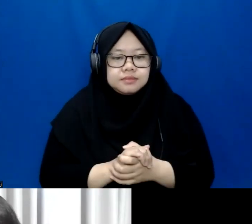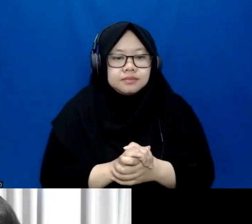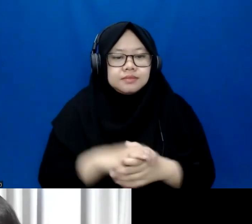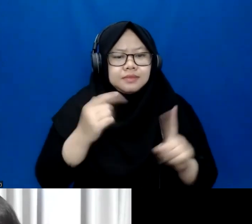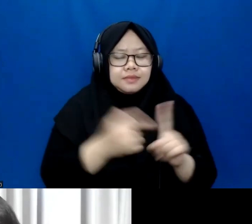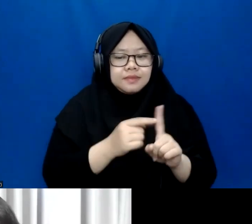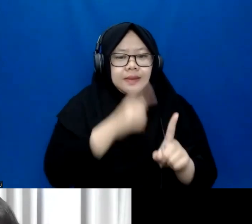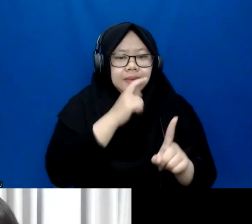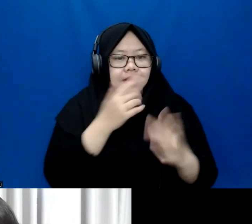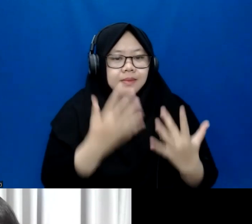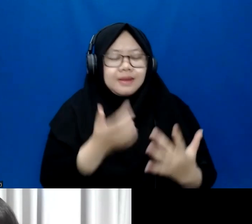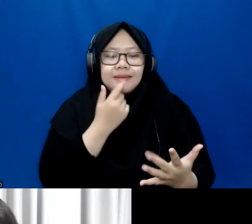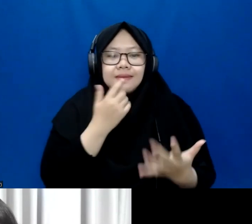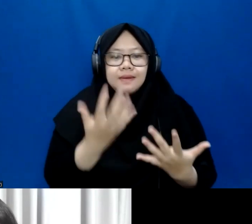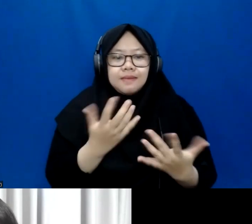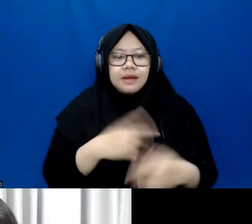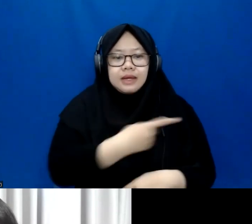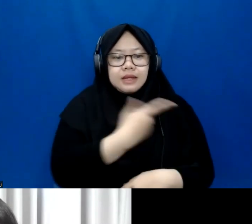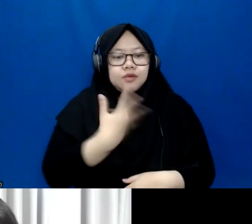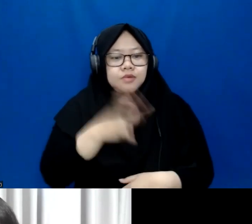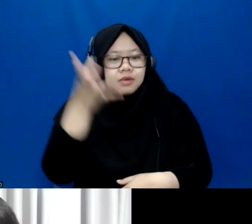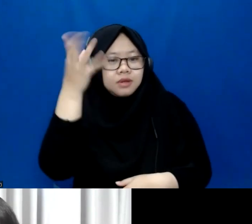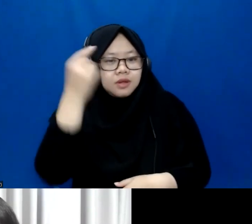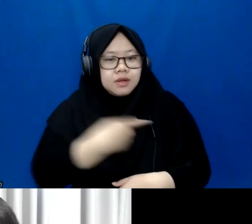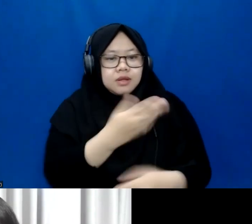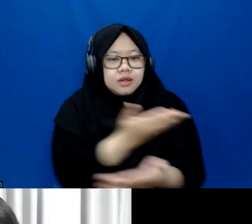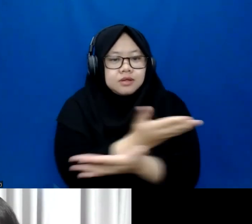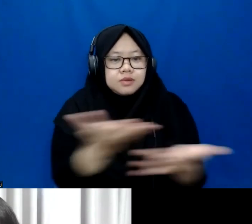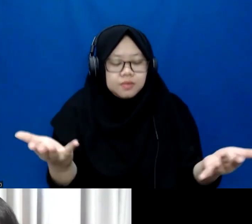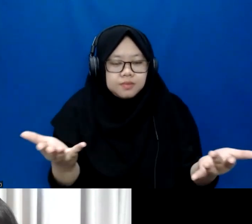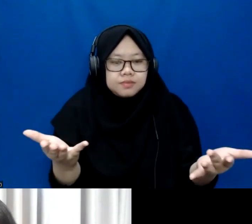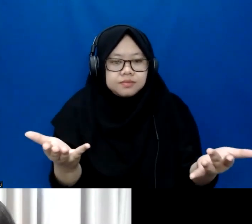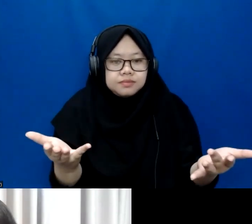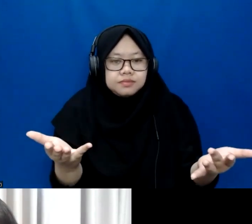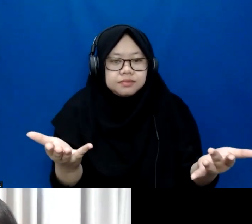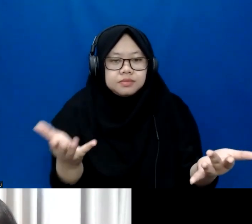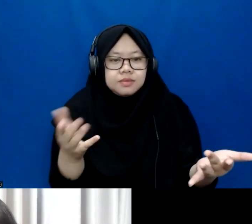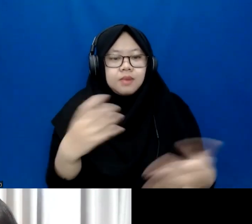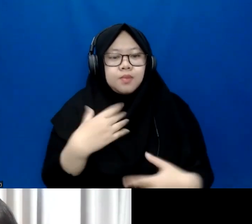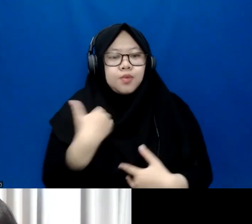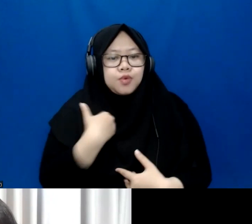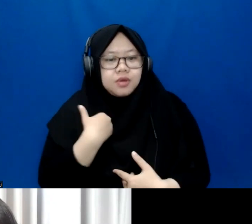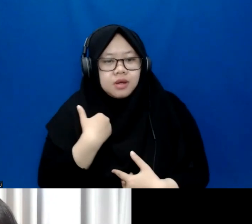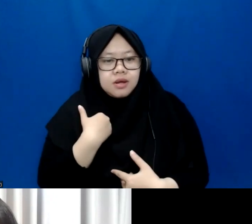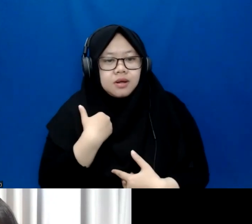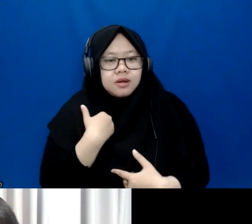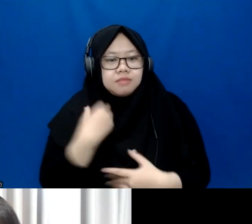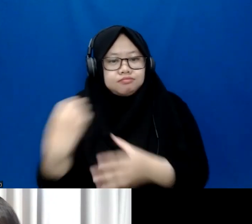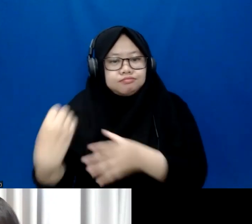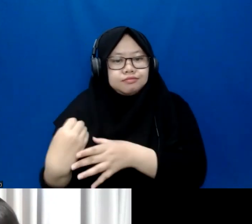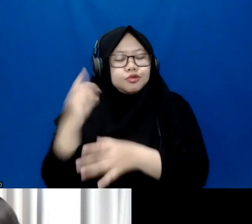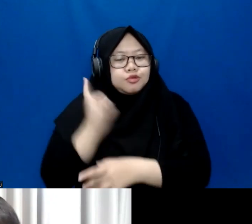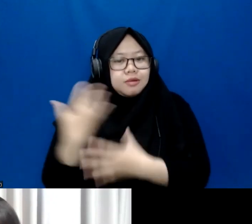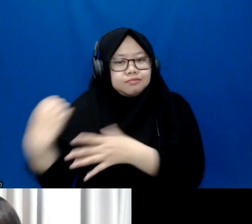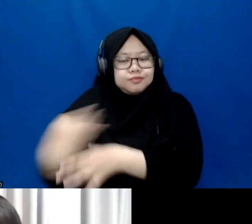question is about, as we know that we all are actually has, has affected by the pandemic.